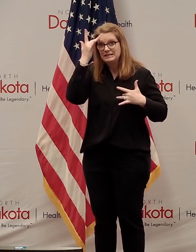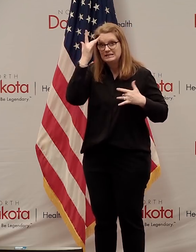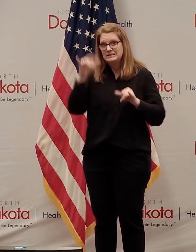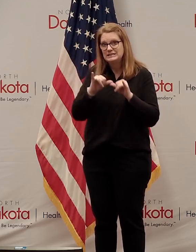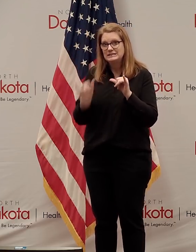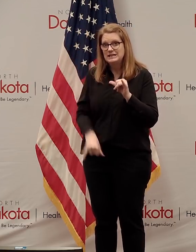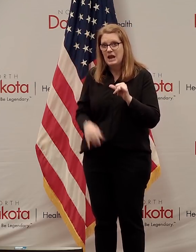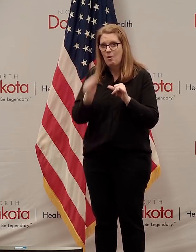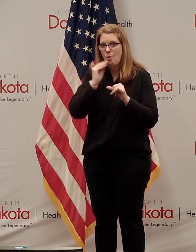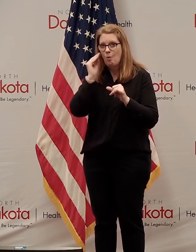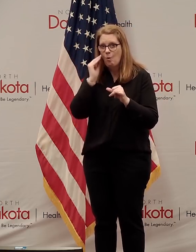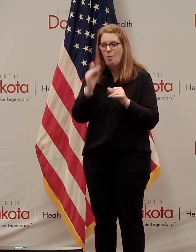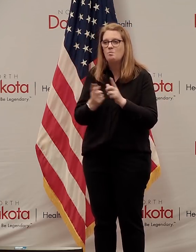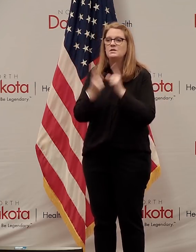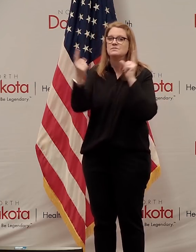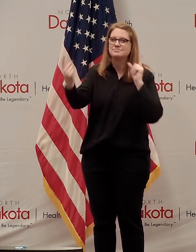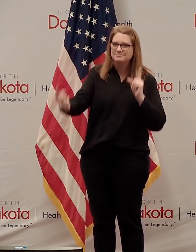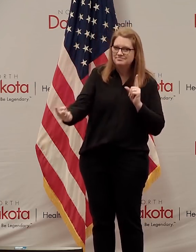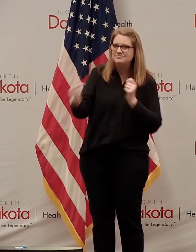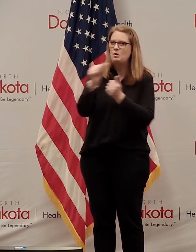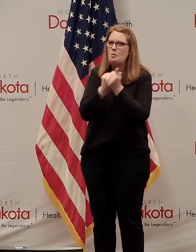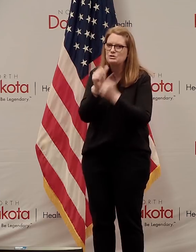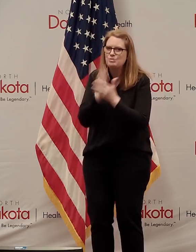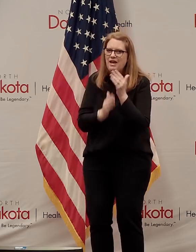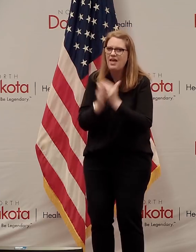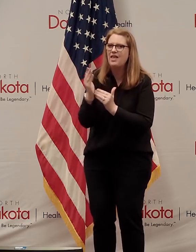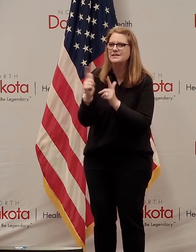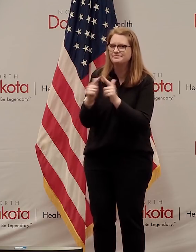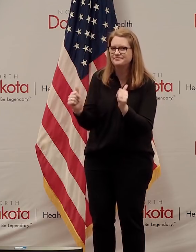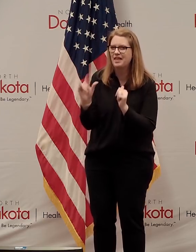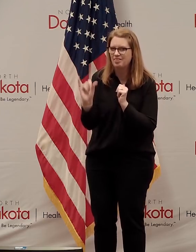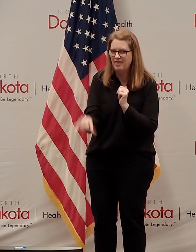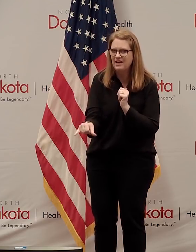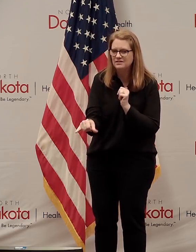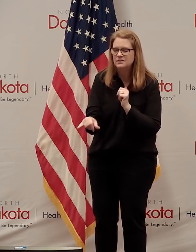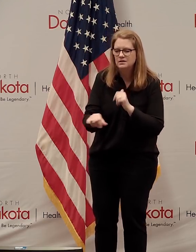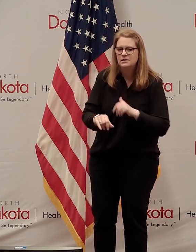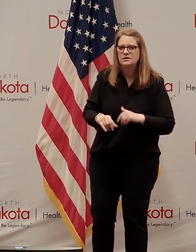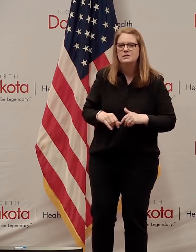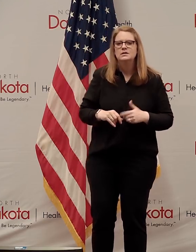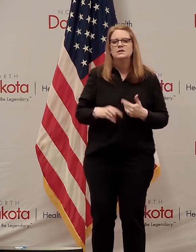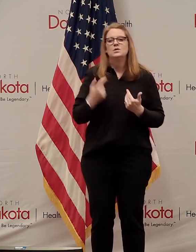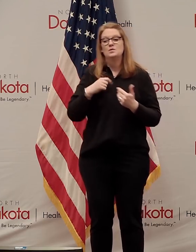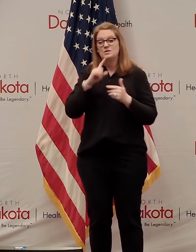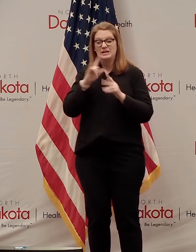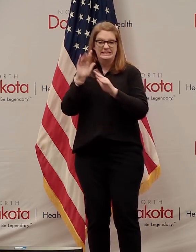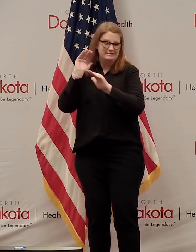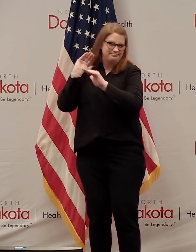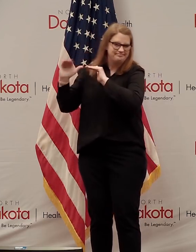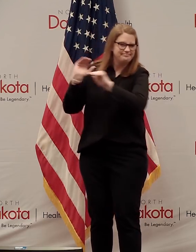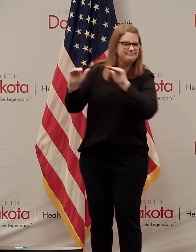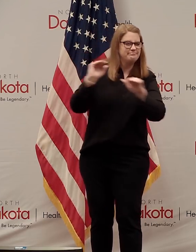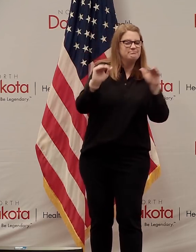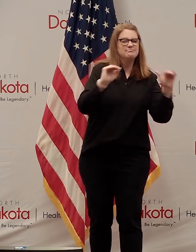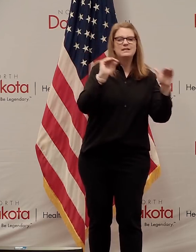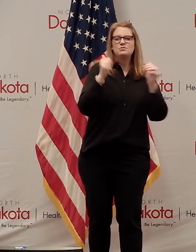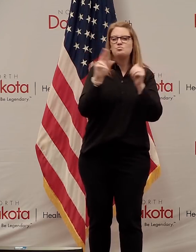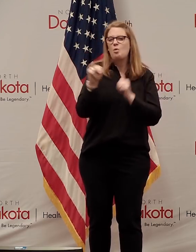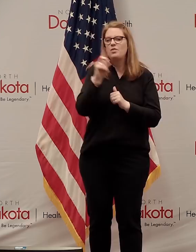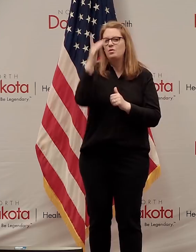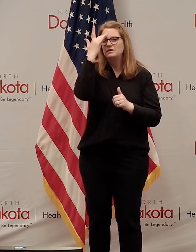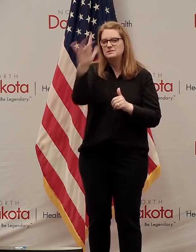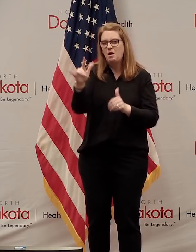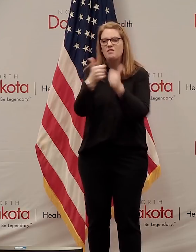other hygiene and physical distancing practices. But when we put out the call for North Dakota smart, North Dakotans answered.